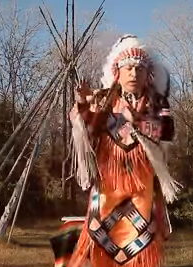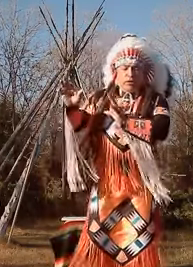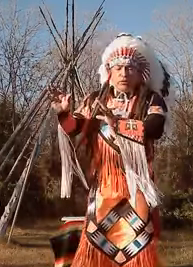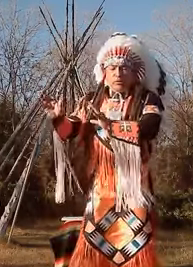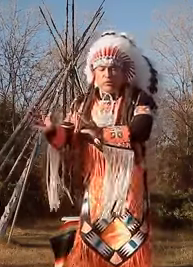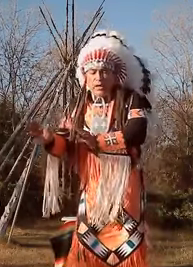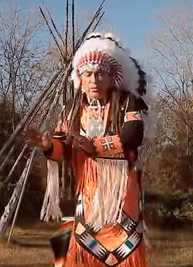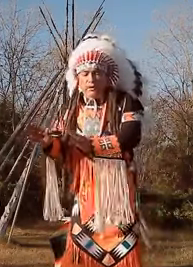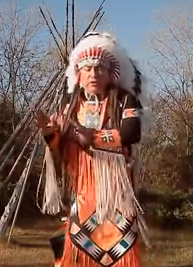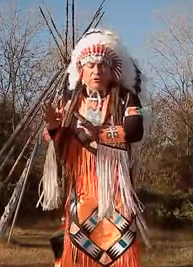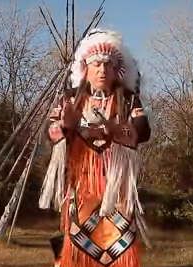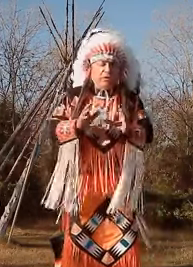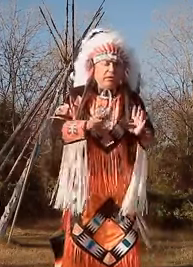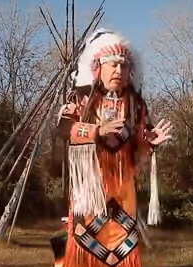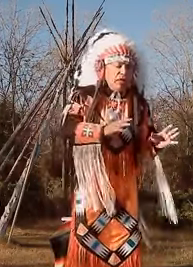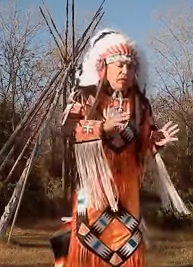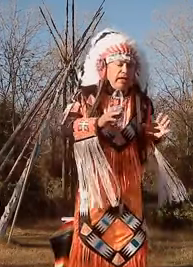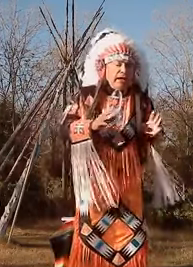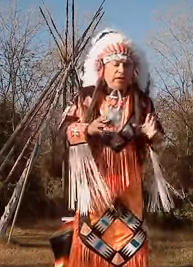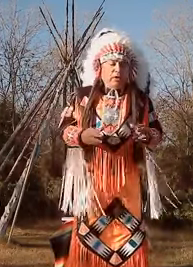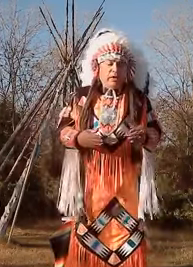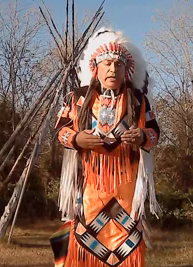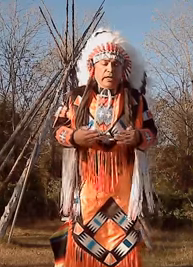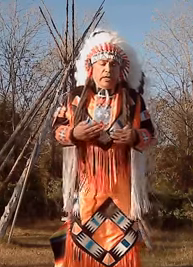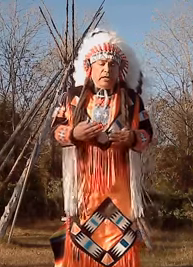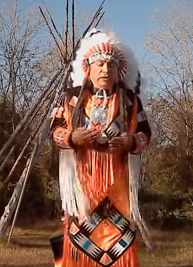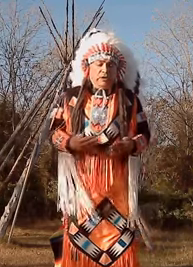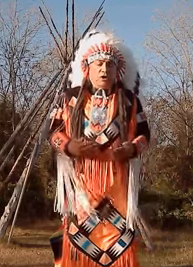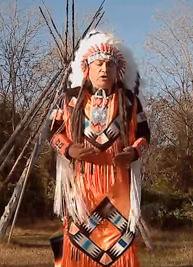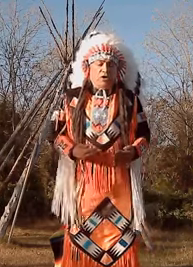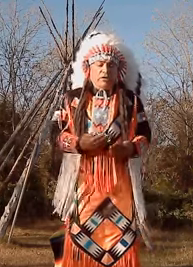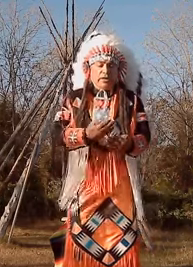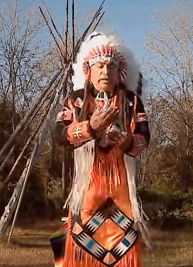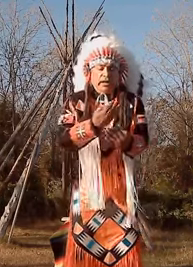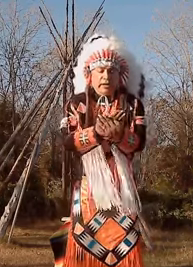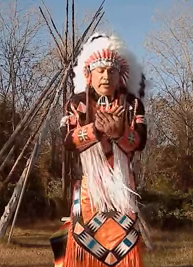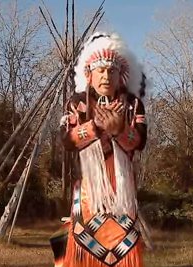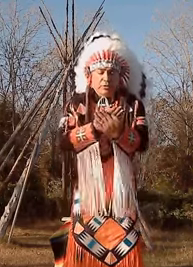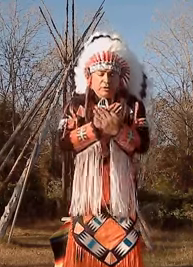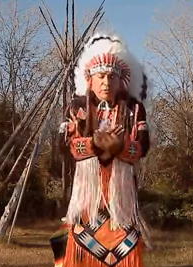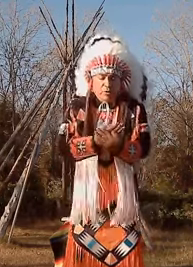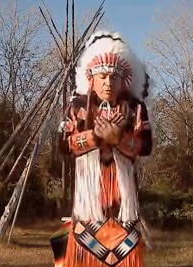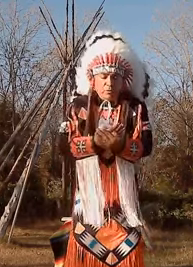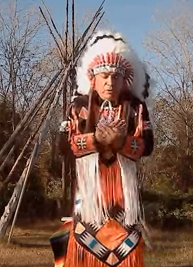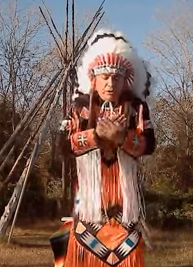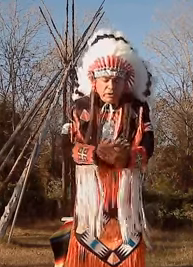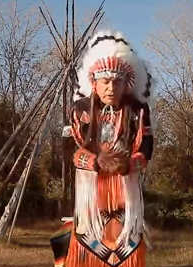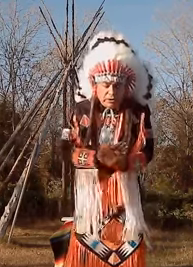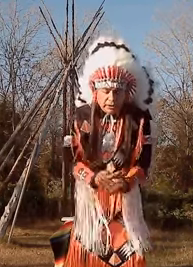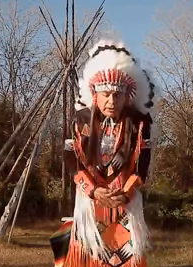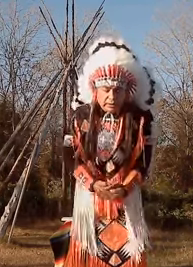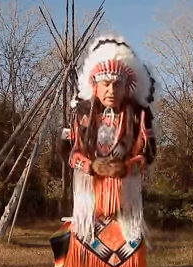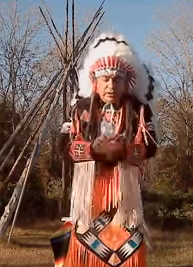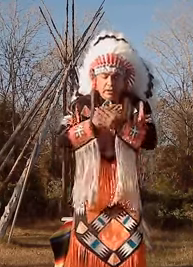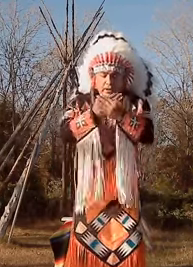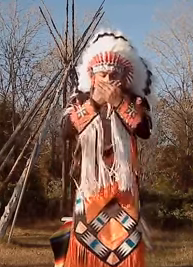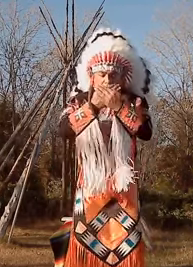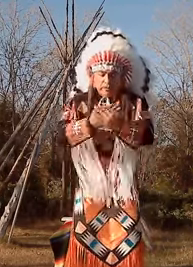tribal nation, because they all had one. The Chukta's had that tabby seal where he did this. That